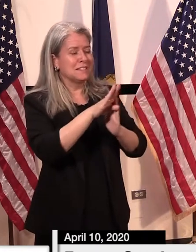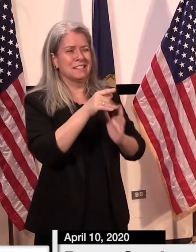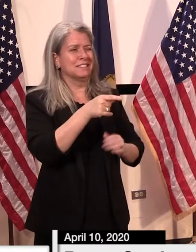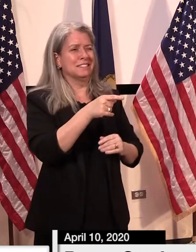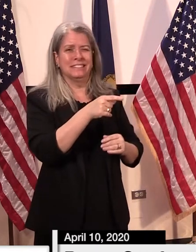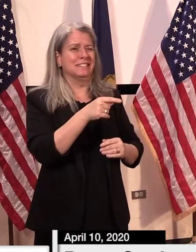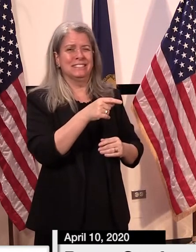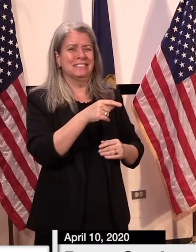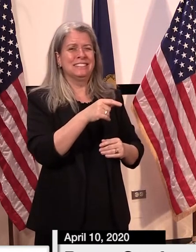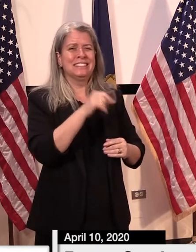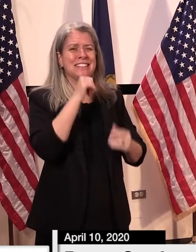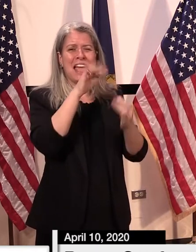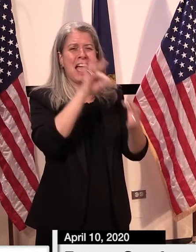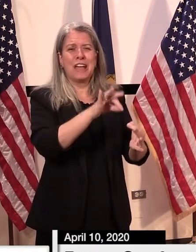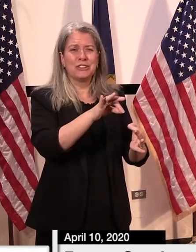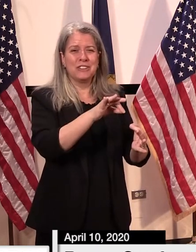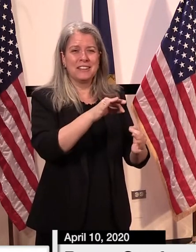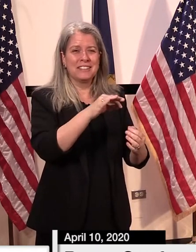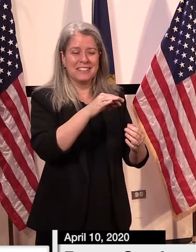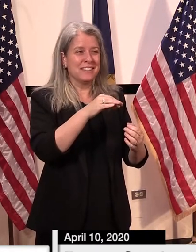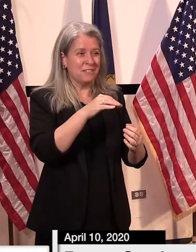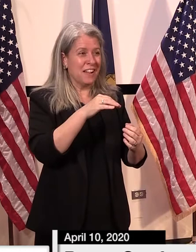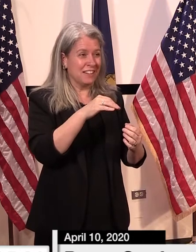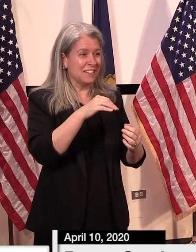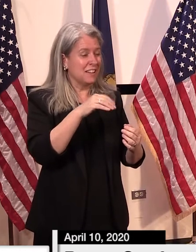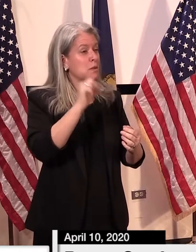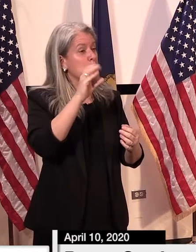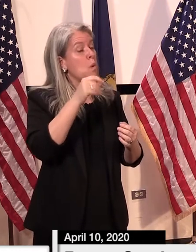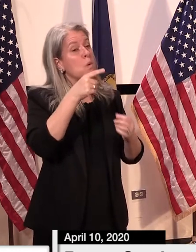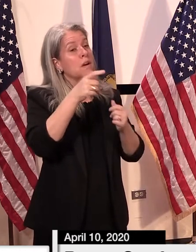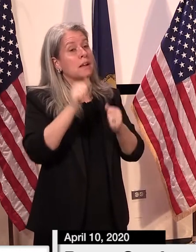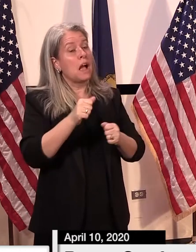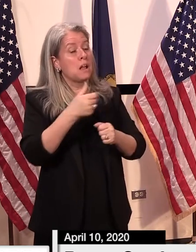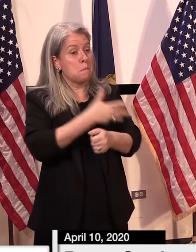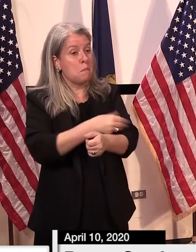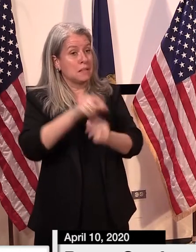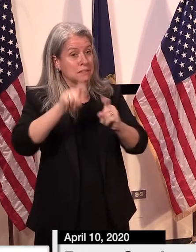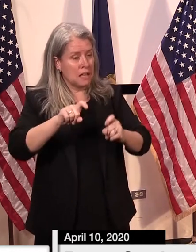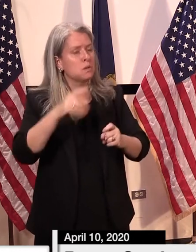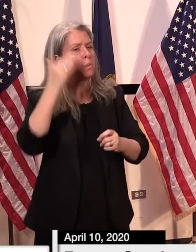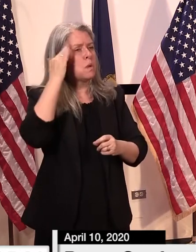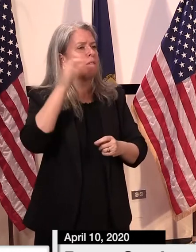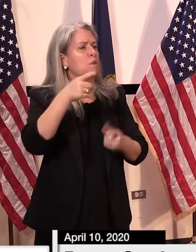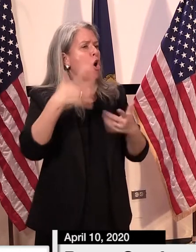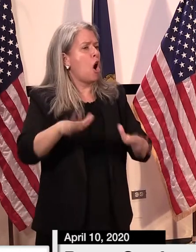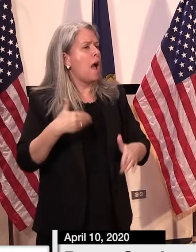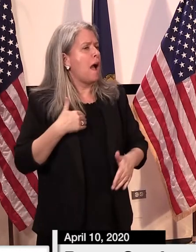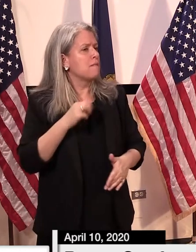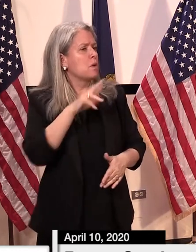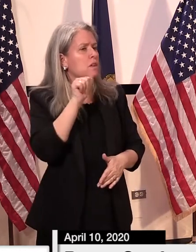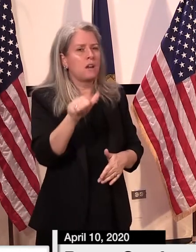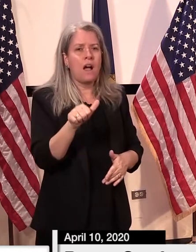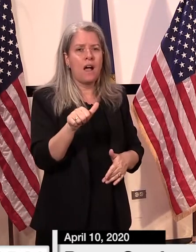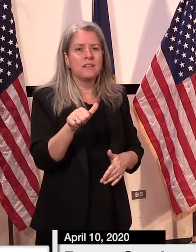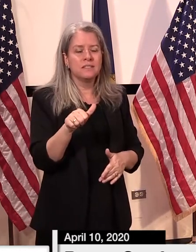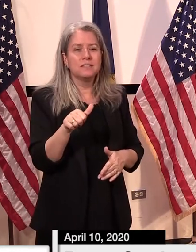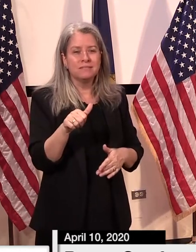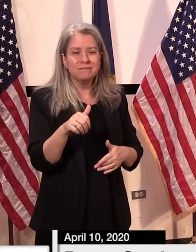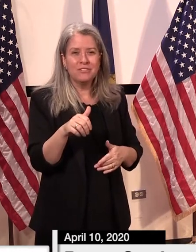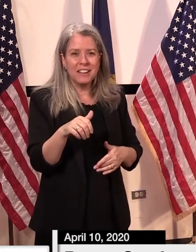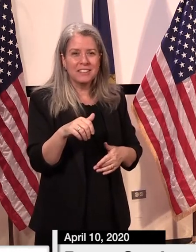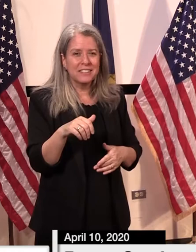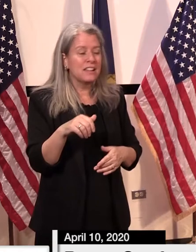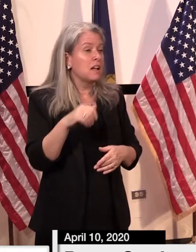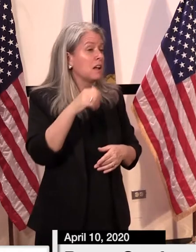would give people confidence either if they were positive or negative and we would also like to employ them